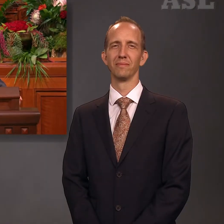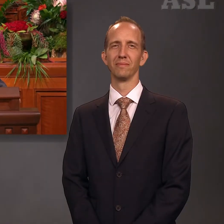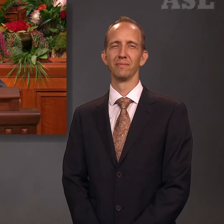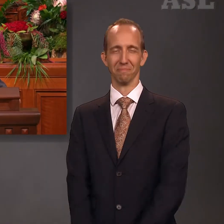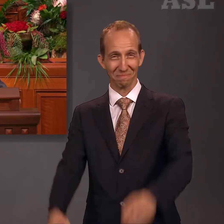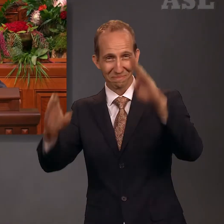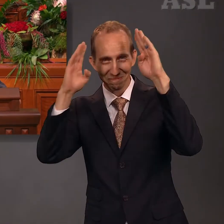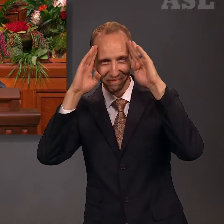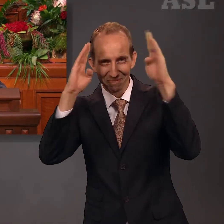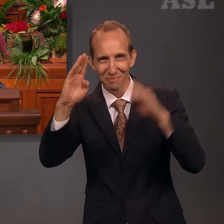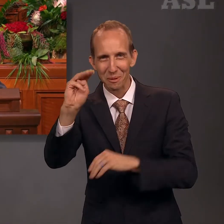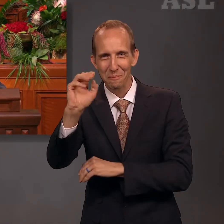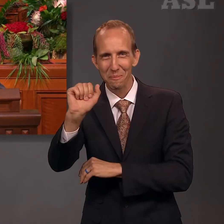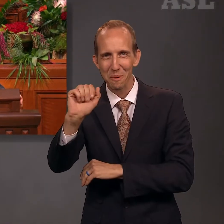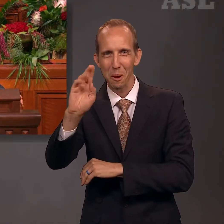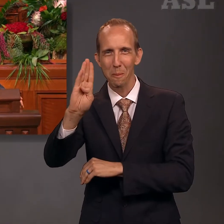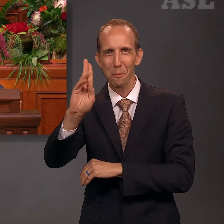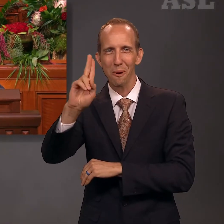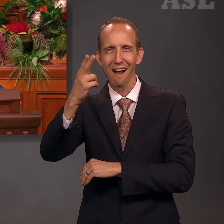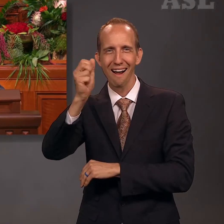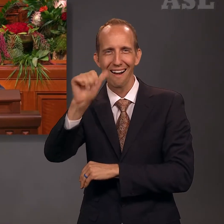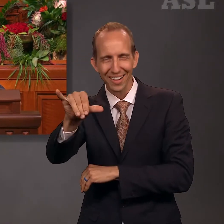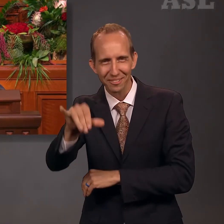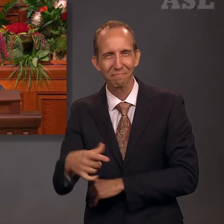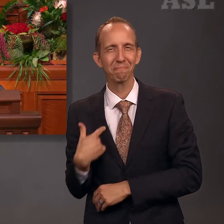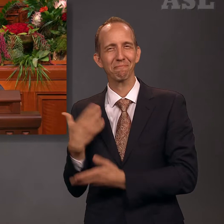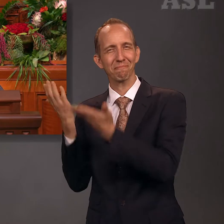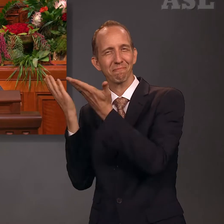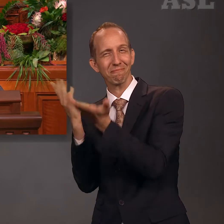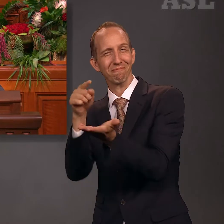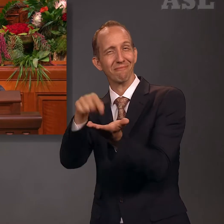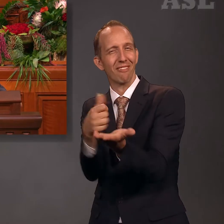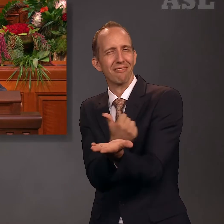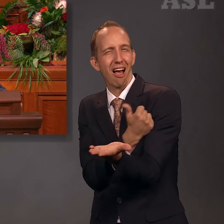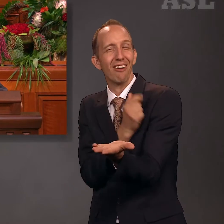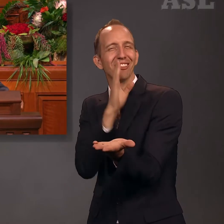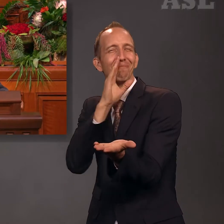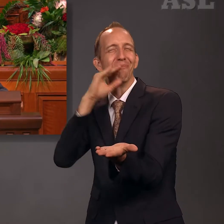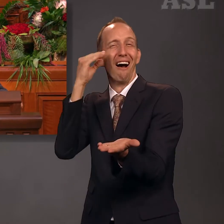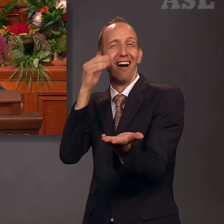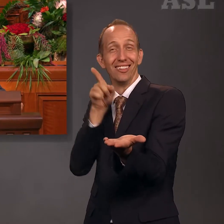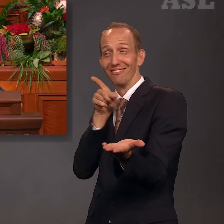Mabuhay, I bring to you love and warm smiles from the wonderful saints of the Philippines.